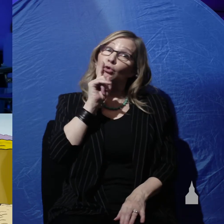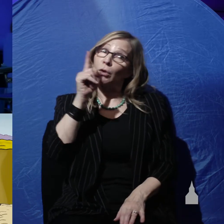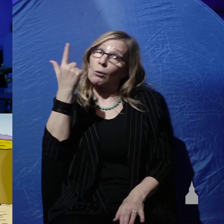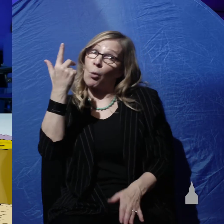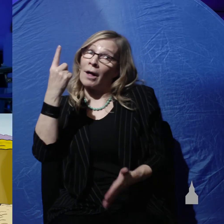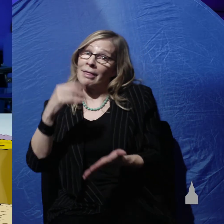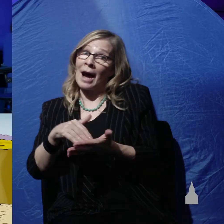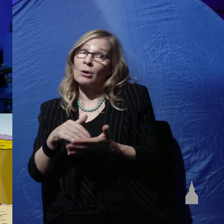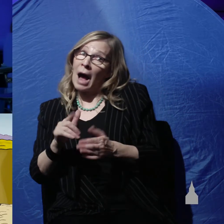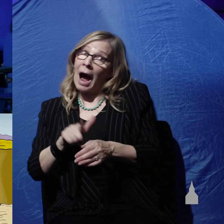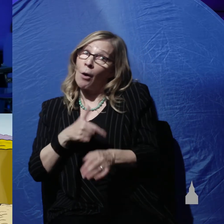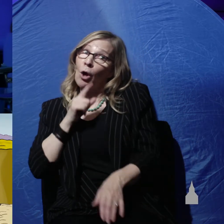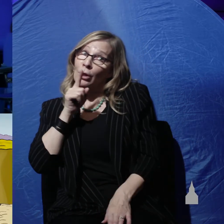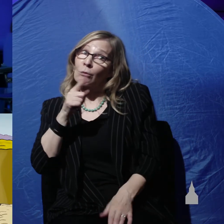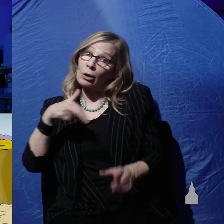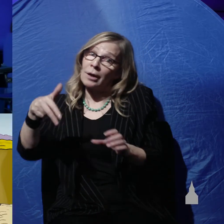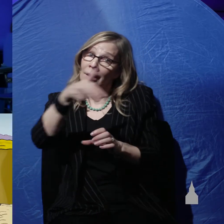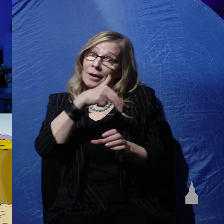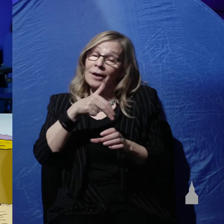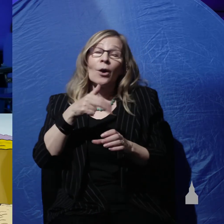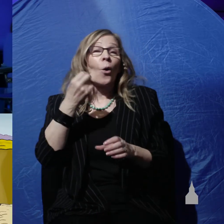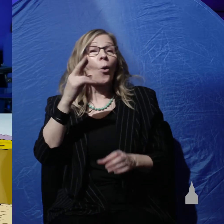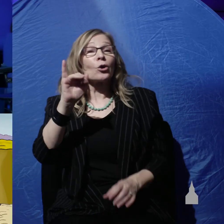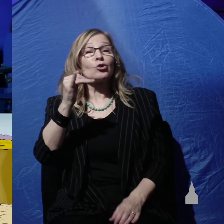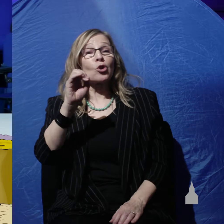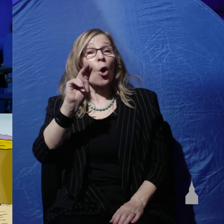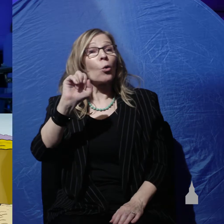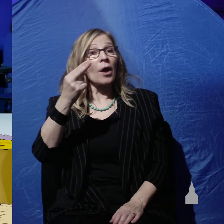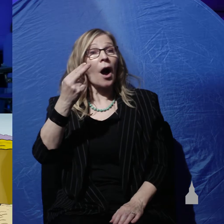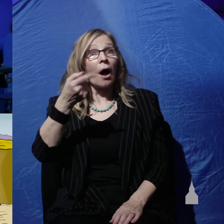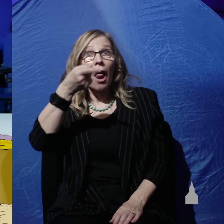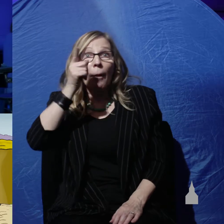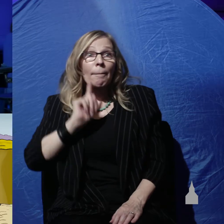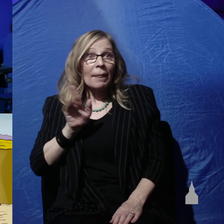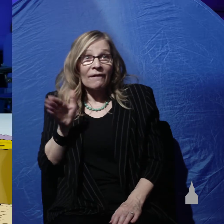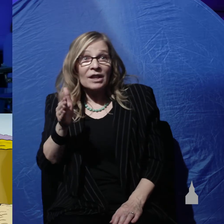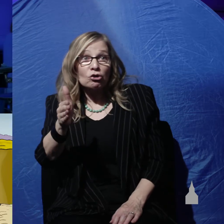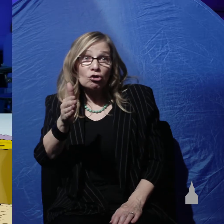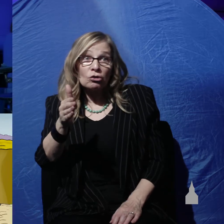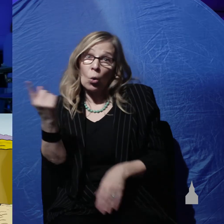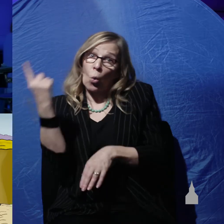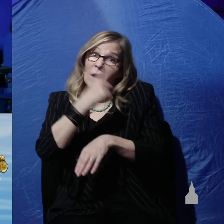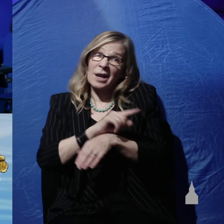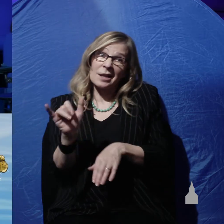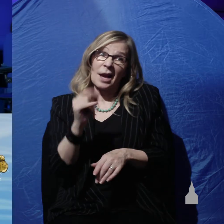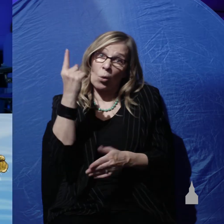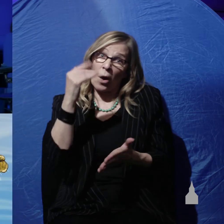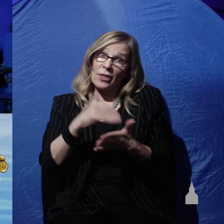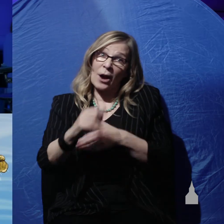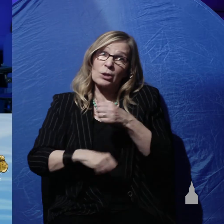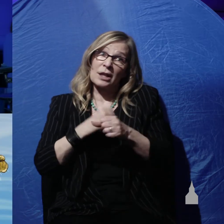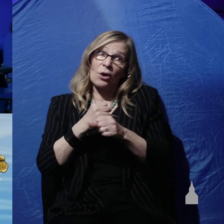And, you know, Jonah was in the belly of the fish for three days and a day is as a thousand years. So, how long was he in that fish?